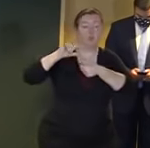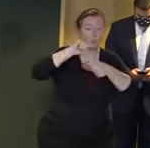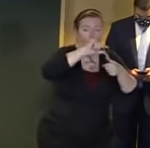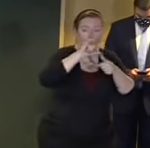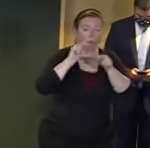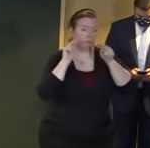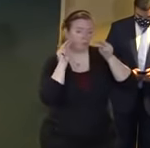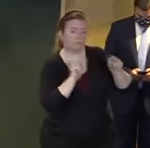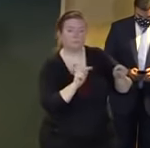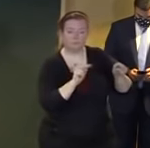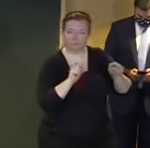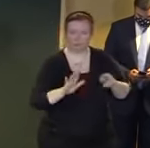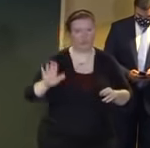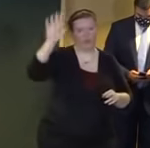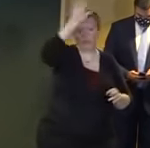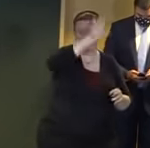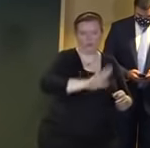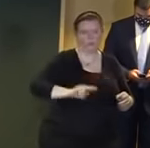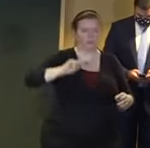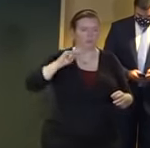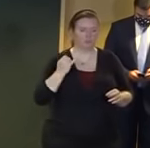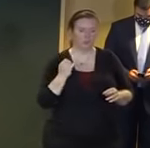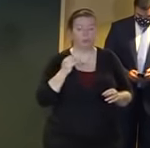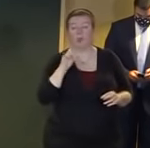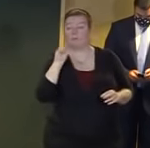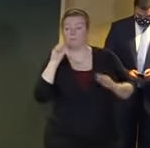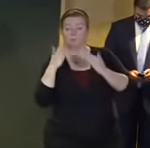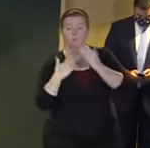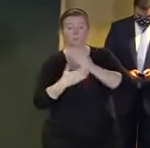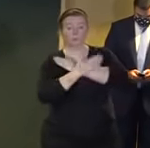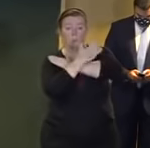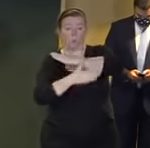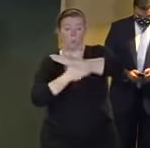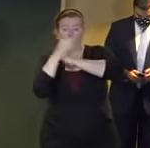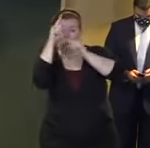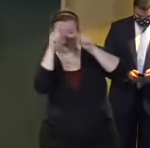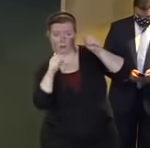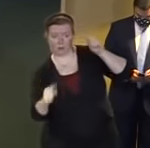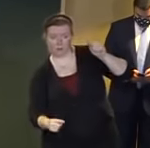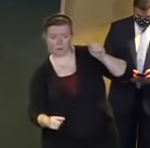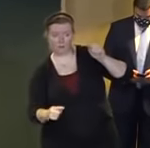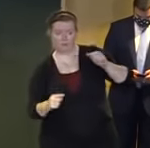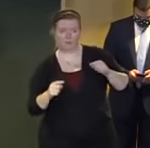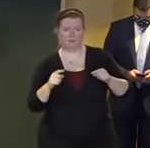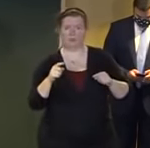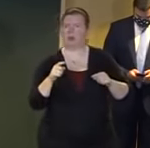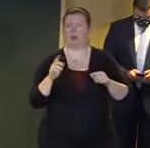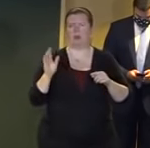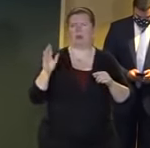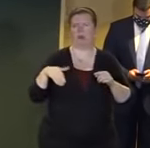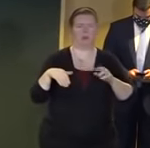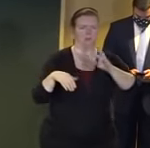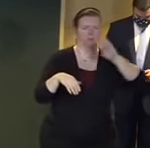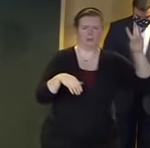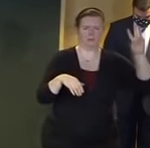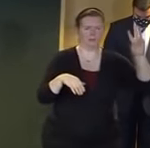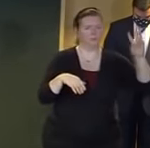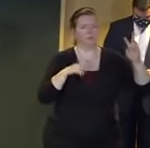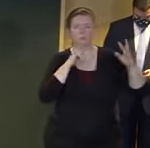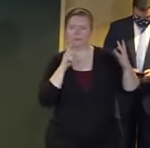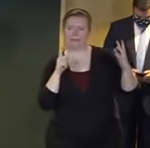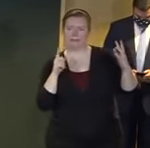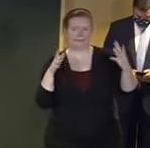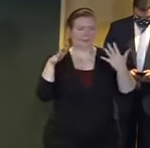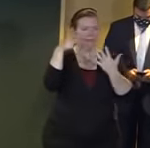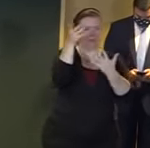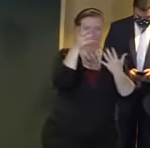if you're on the shore you may hear that it's tracking a little bit west but the wings of storms like this can have some of the highest winds so you